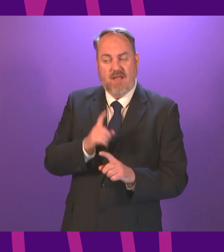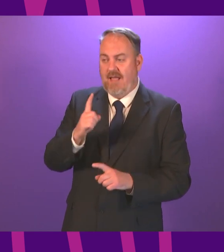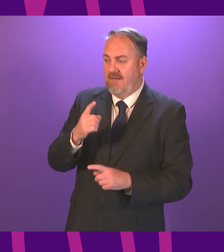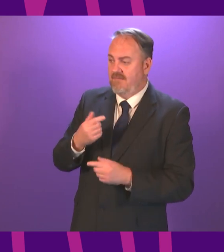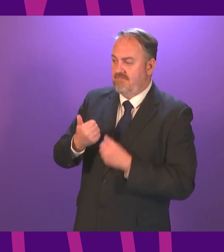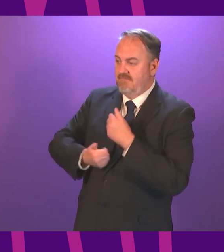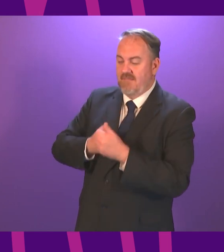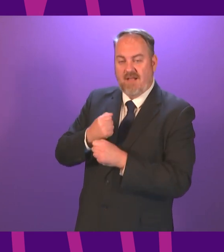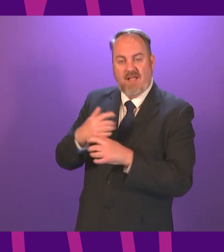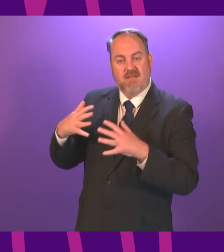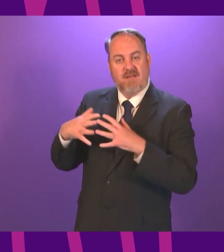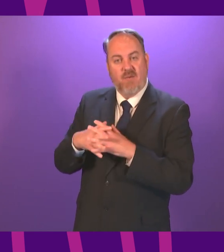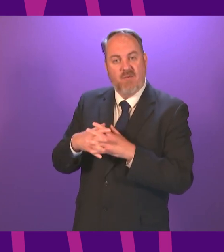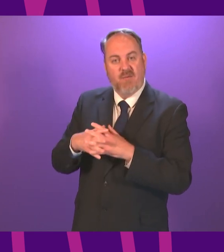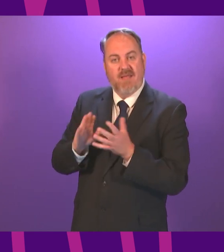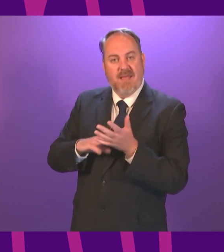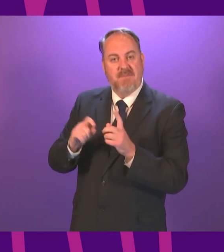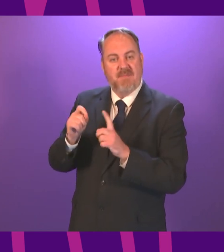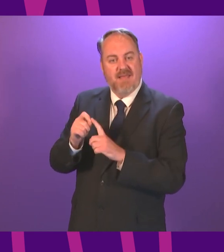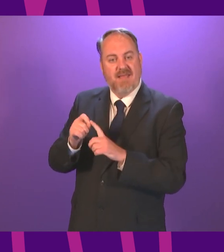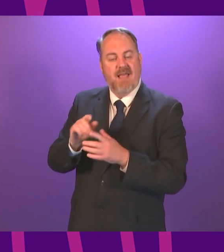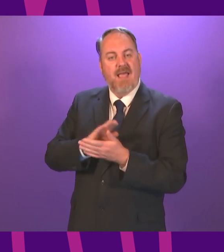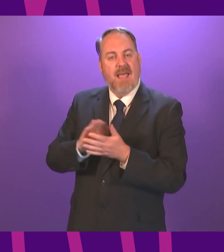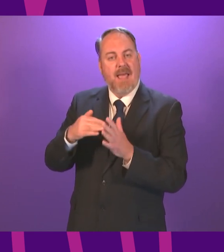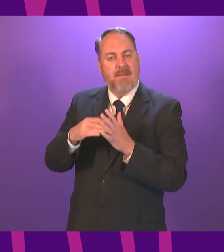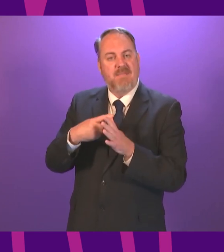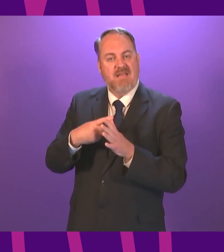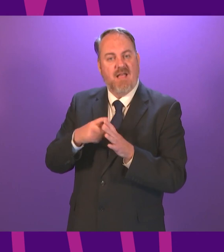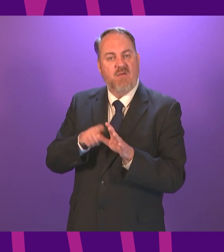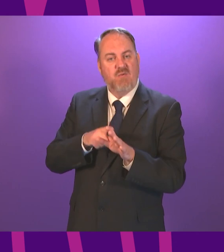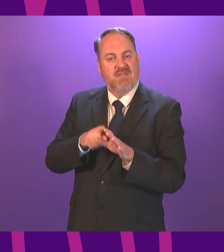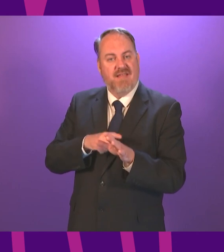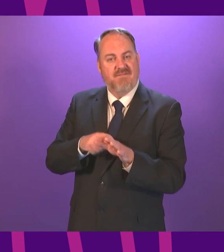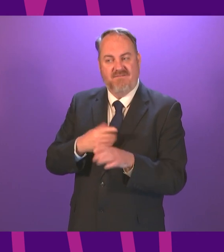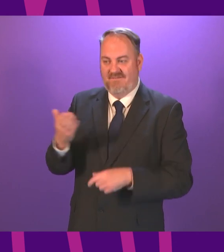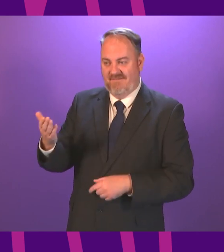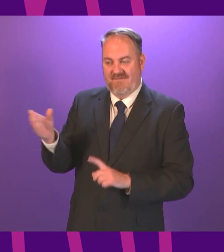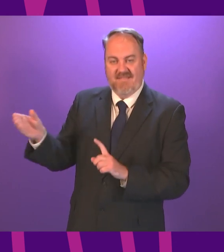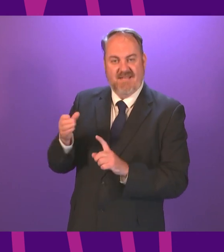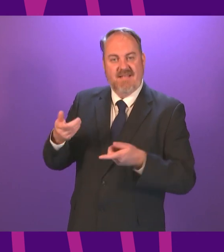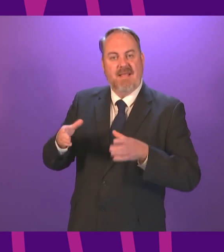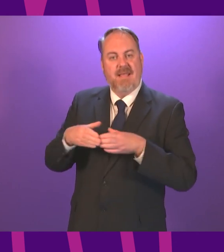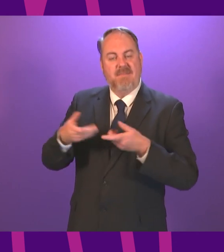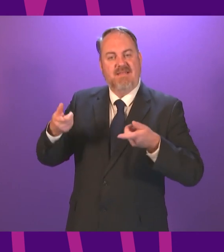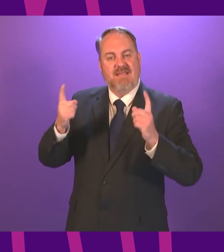Glasgow MSP Humza Yousef in his appointment as cabinet secretary for health and social care to oversee